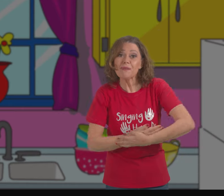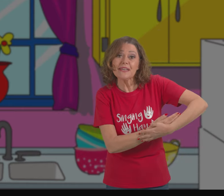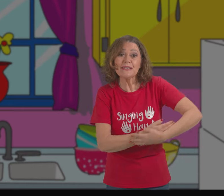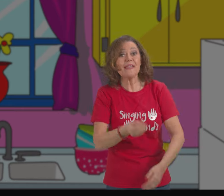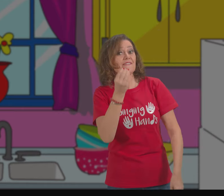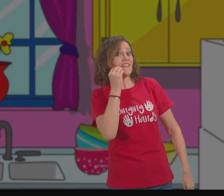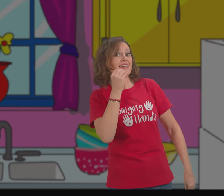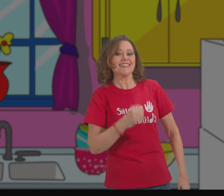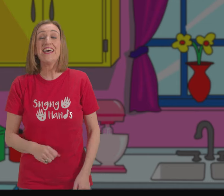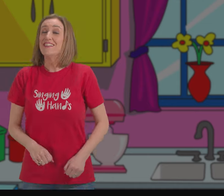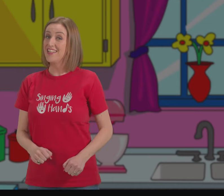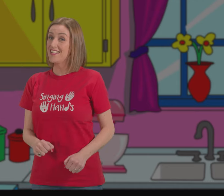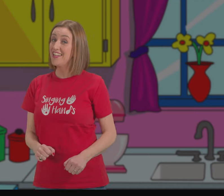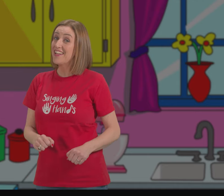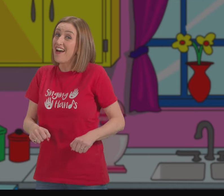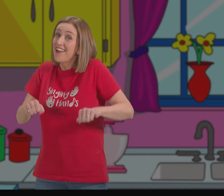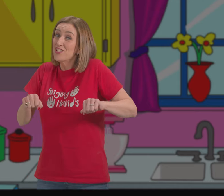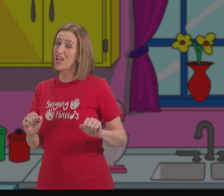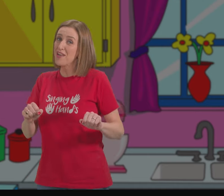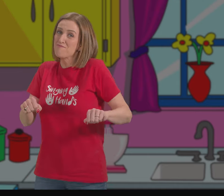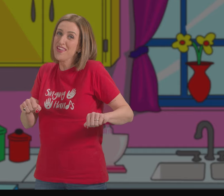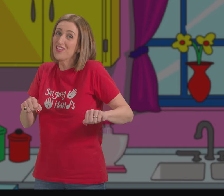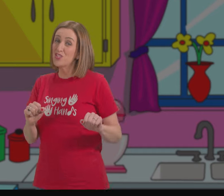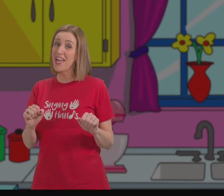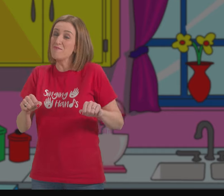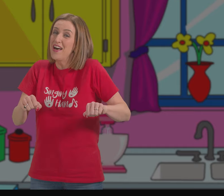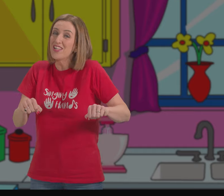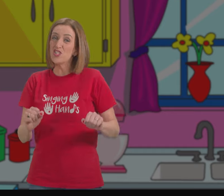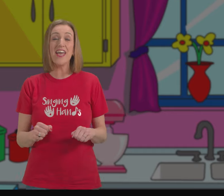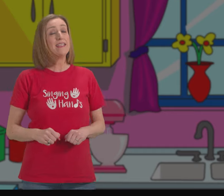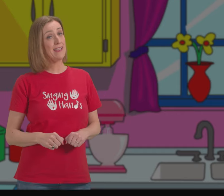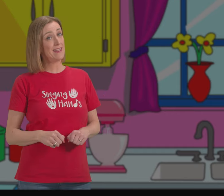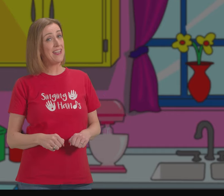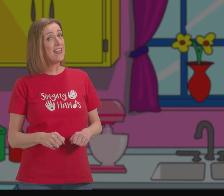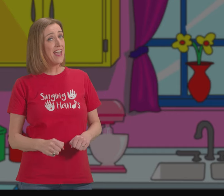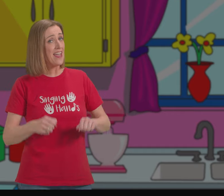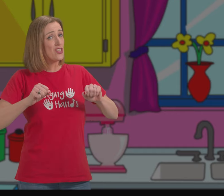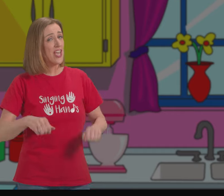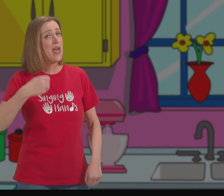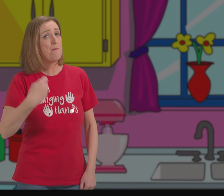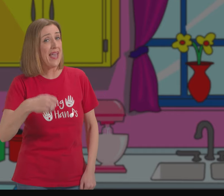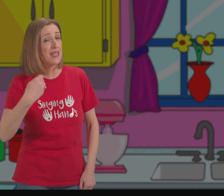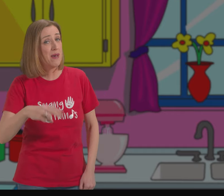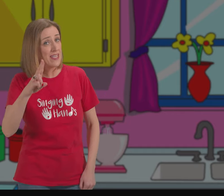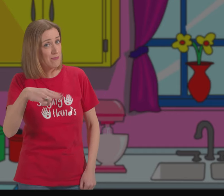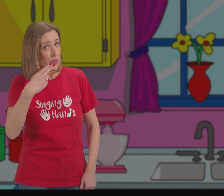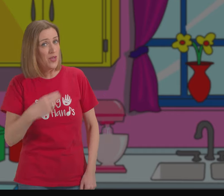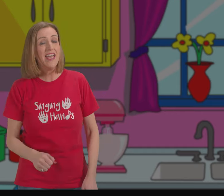baby fed. Sitting in a high chair, big chair, my chair. Sitting in a high chair, bang my spoon.